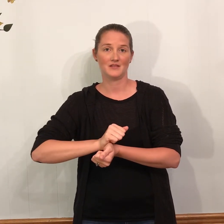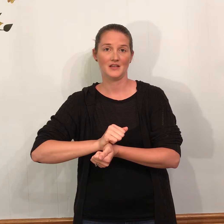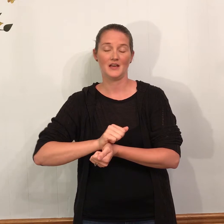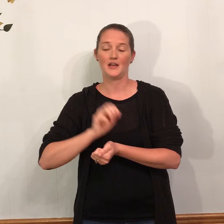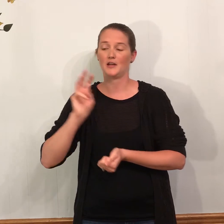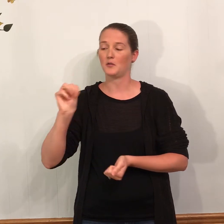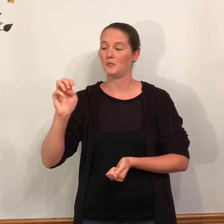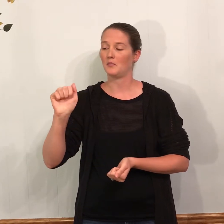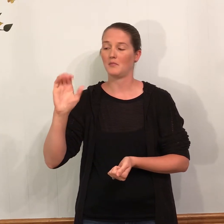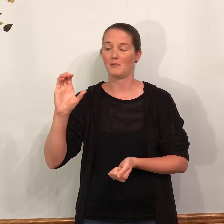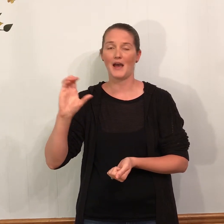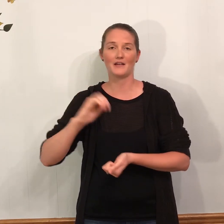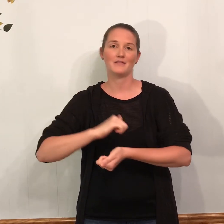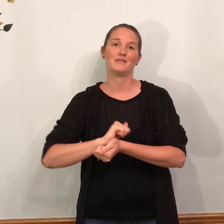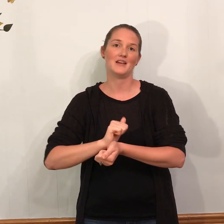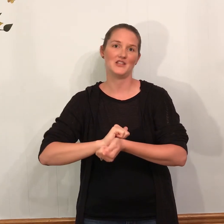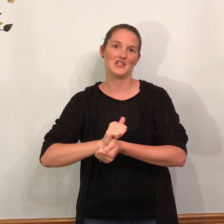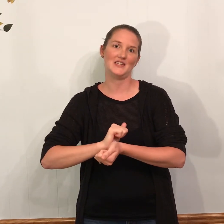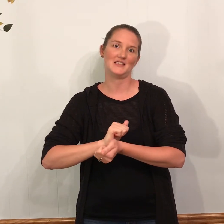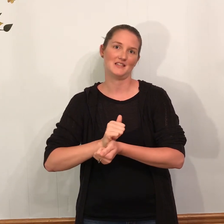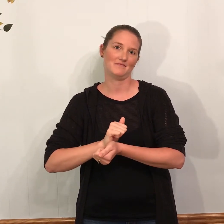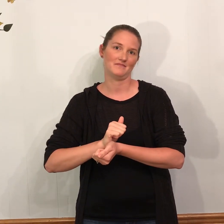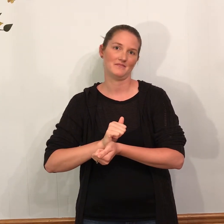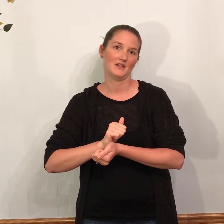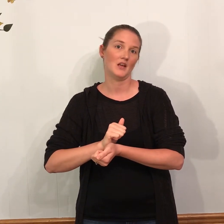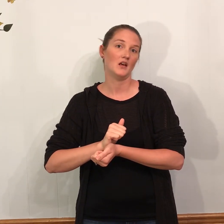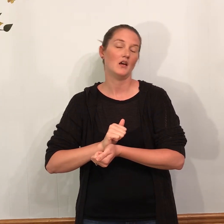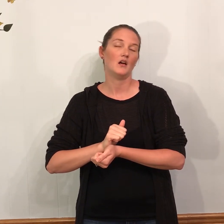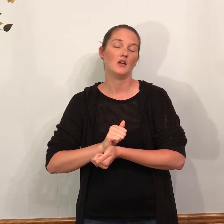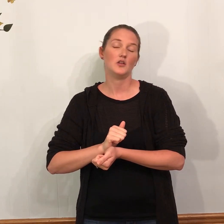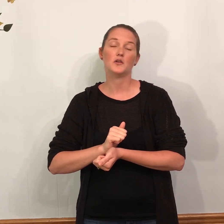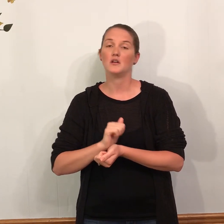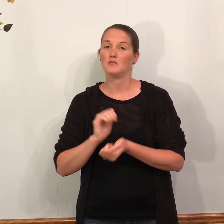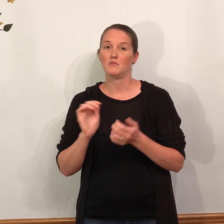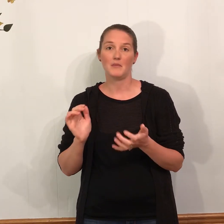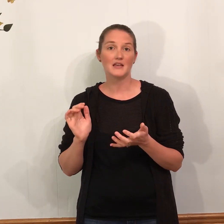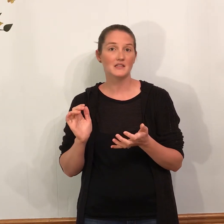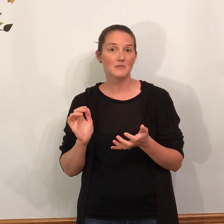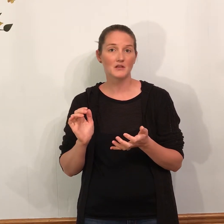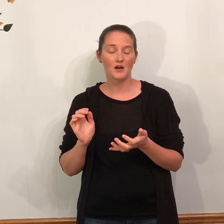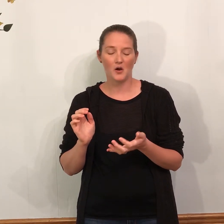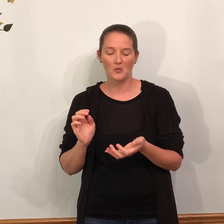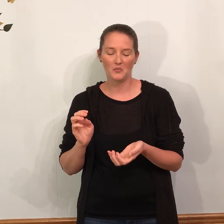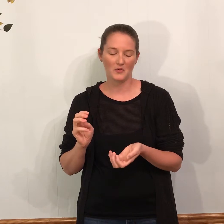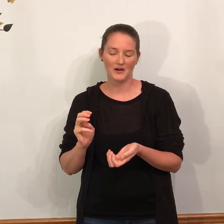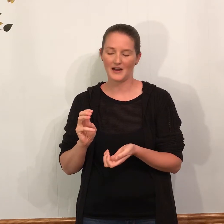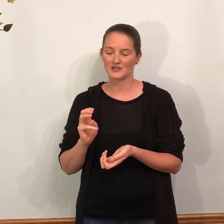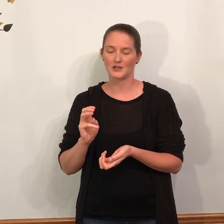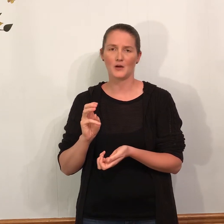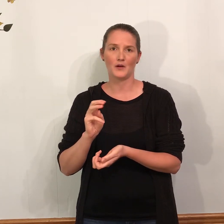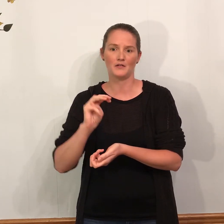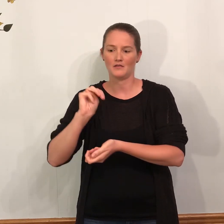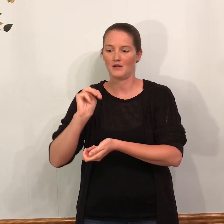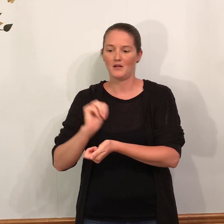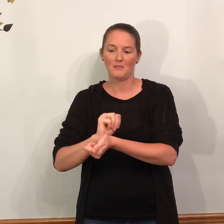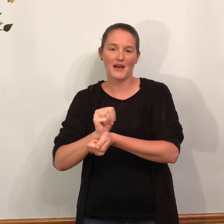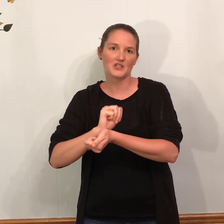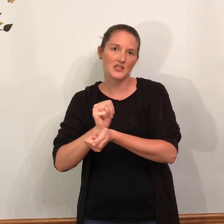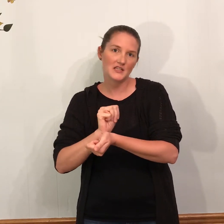You go mac and cheese. You could make something at home. We're actually going cheese.